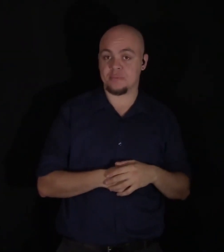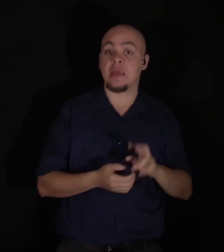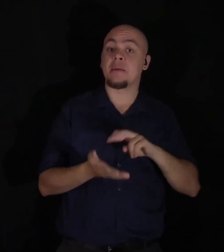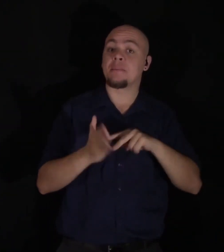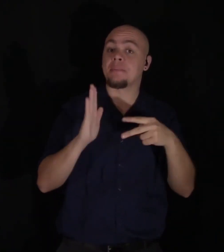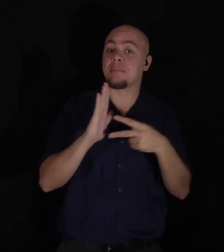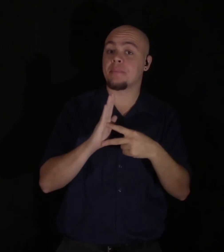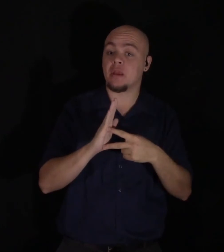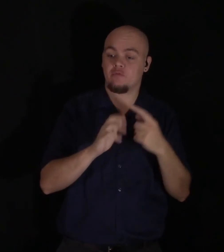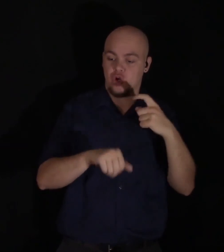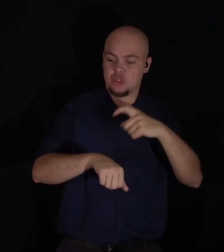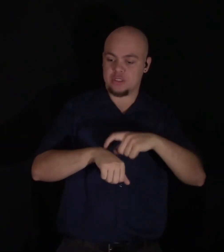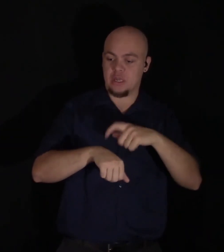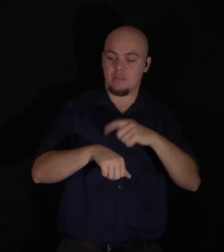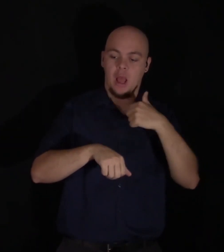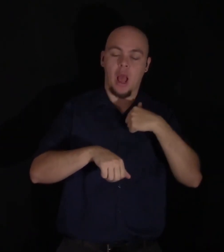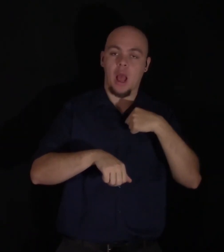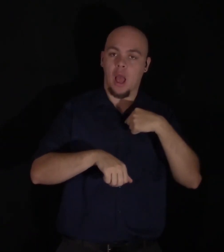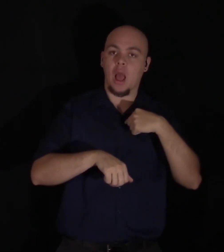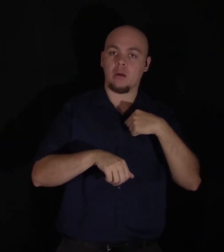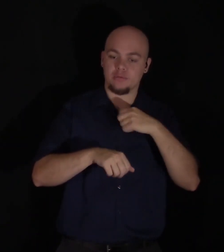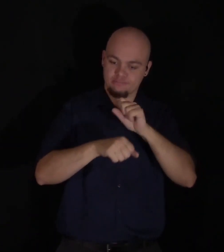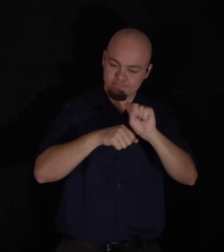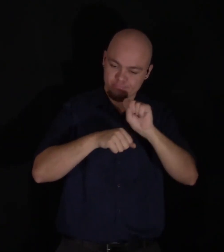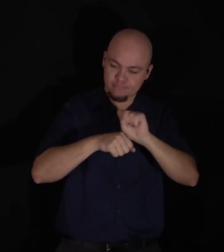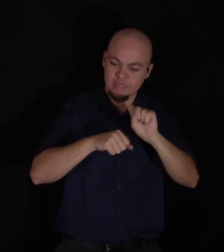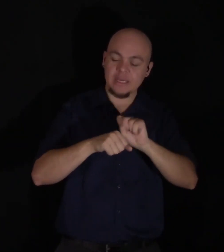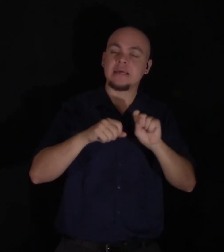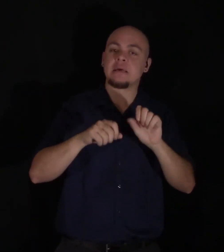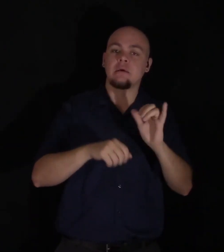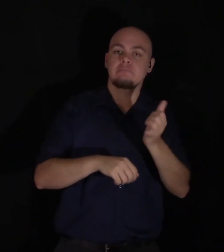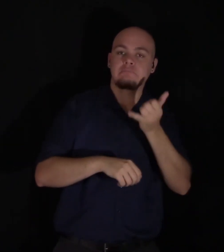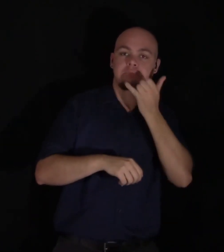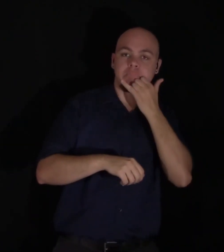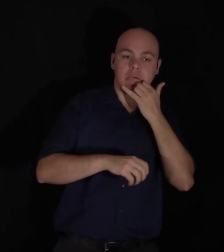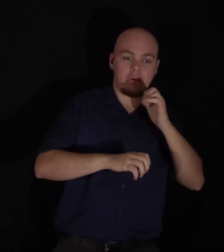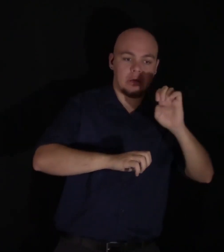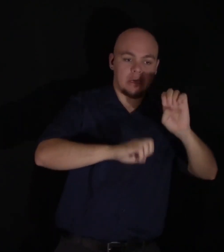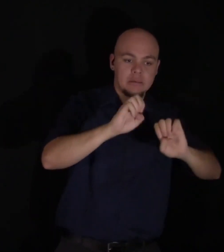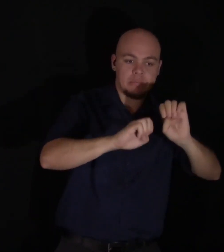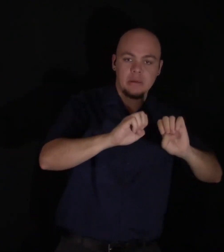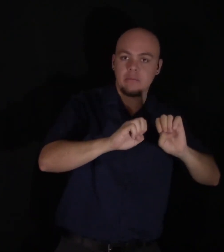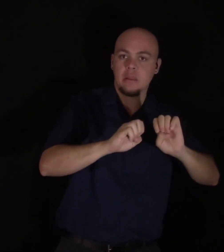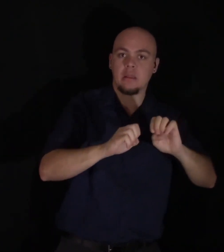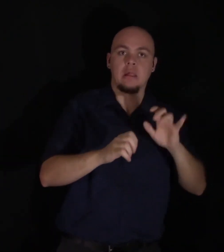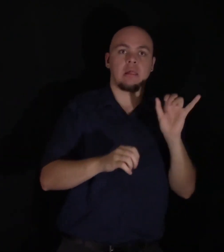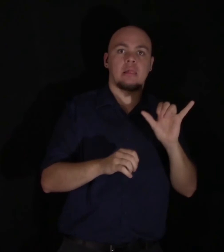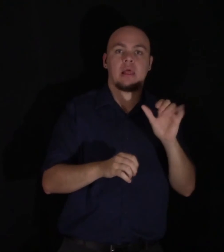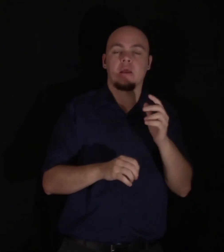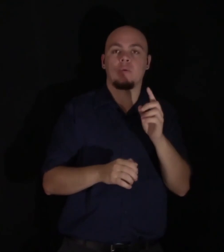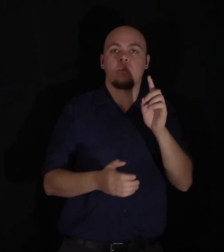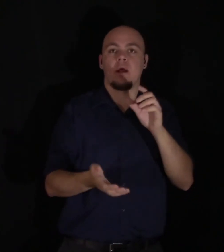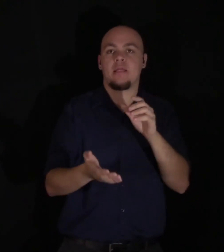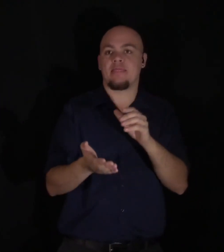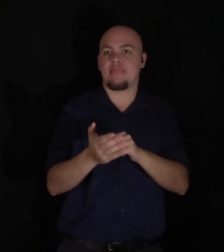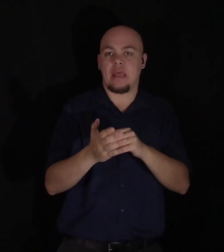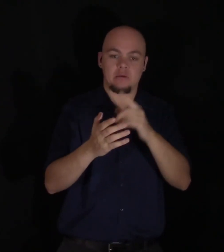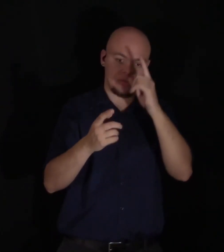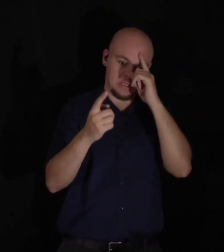a time I was occupied by exploded systems, mingling like an unadept a thousand contradictory theories, and